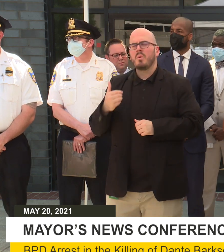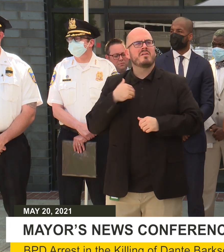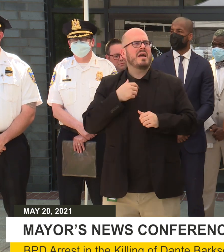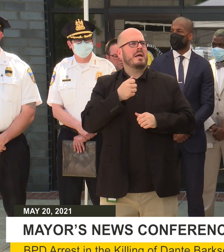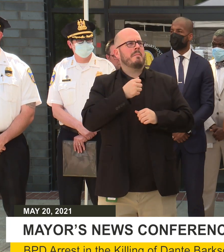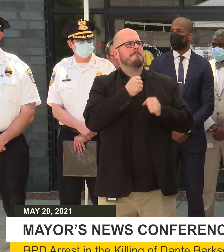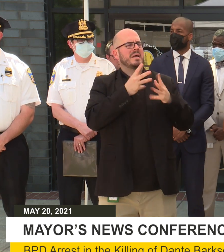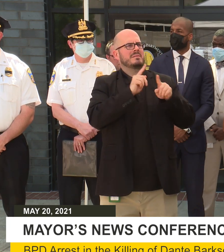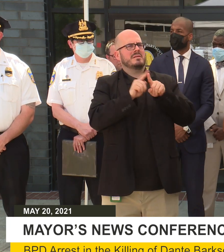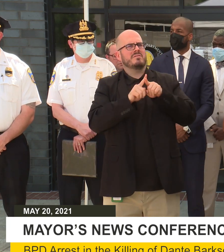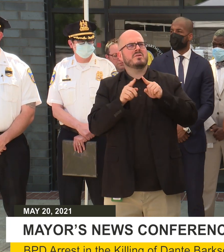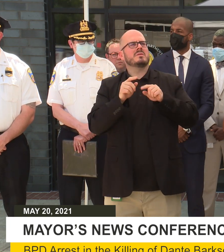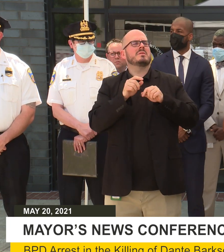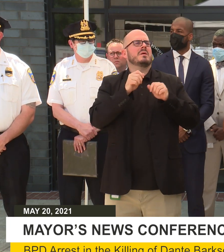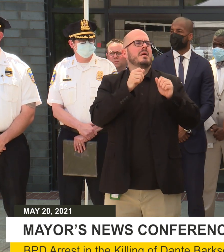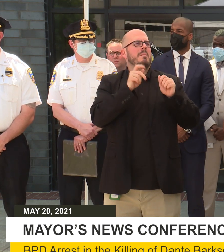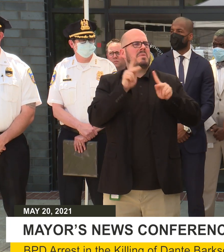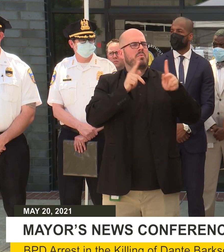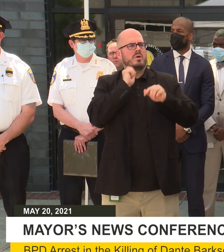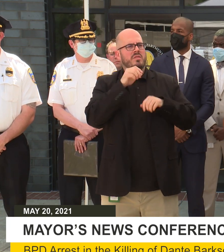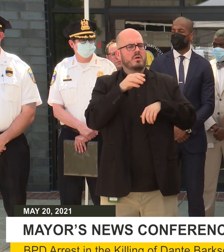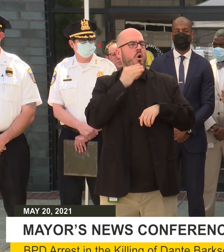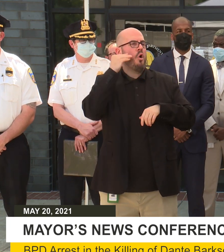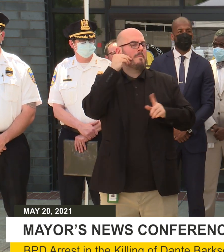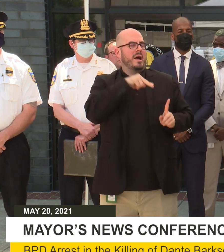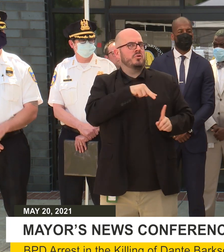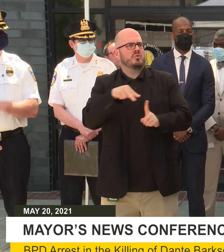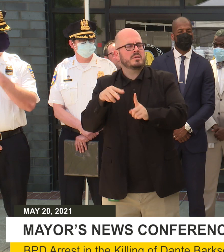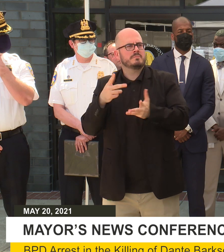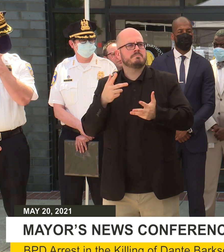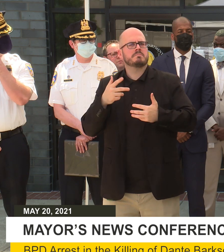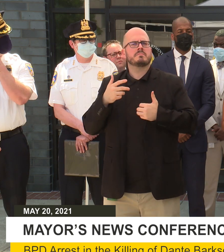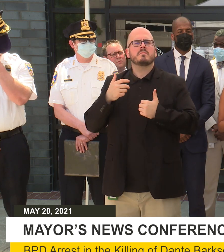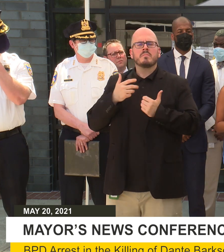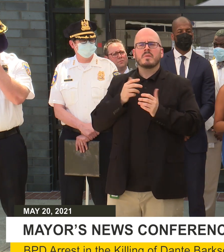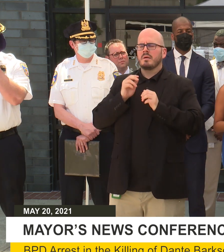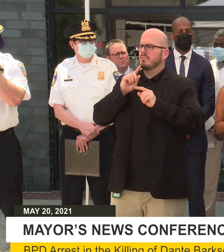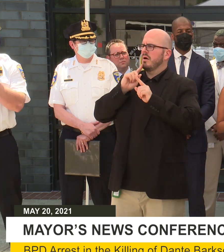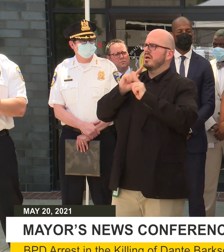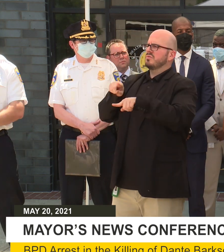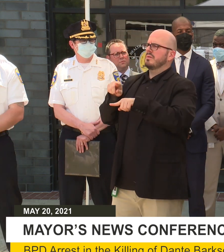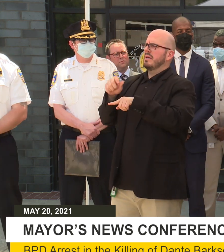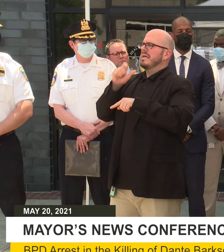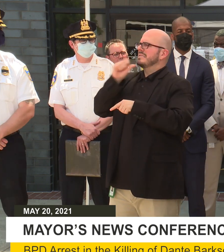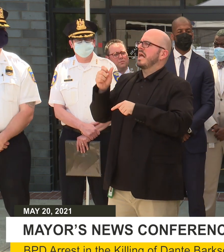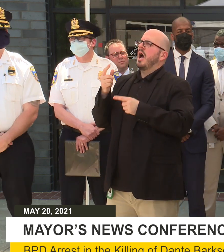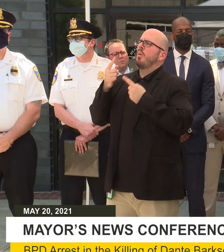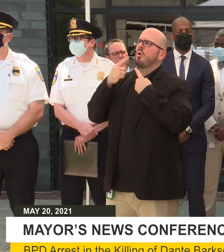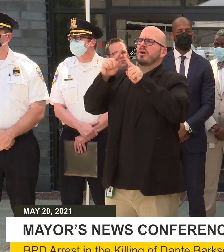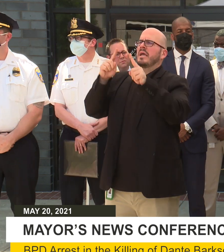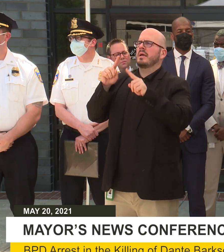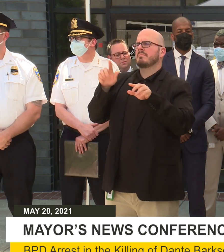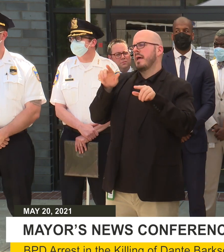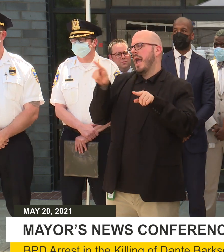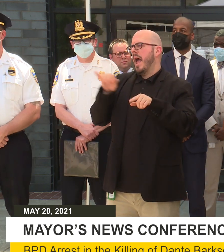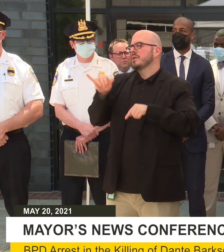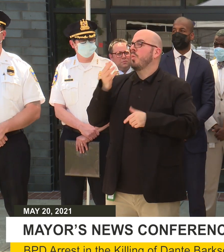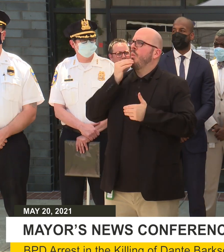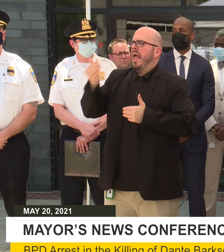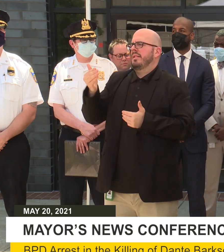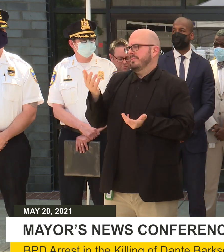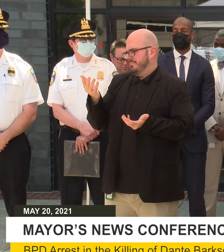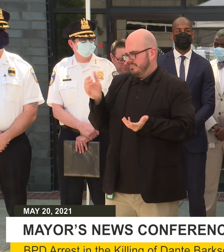series of incidents involving people on home monitoring. Well, yeah, I'll answer it. Clearly, it's not working the way it should be. And again,